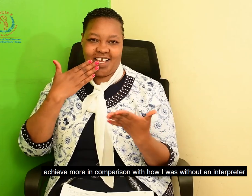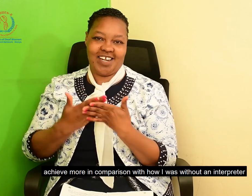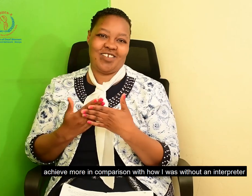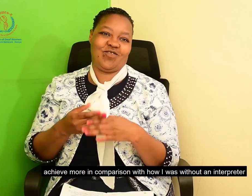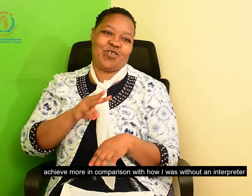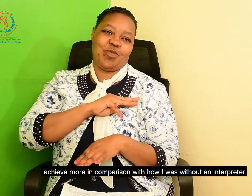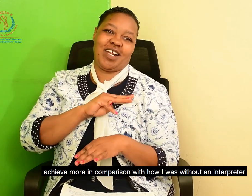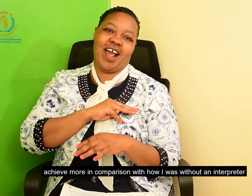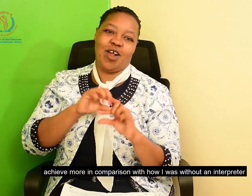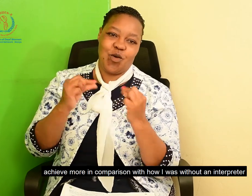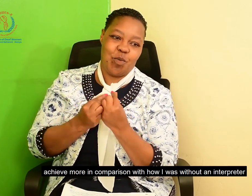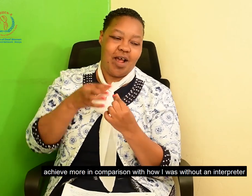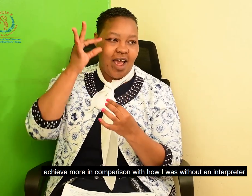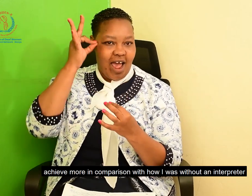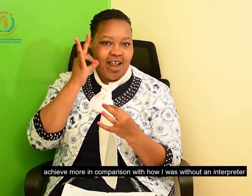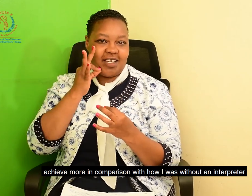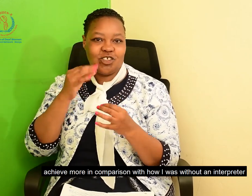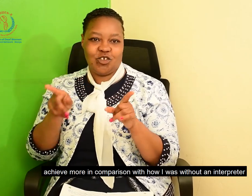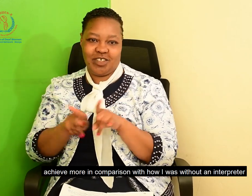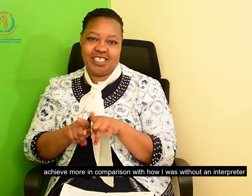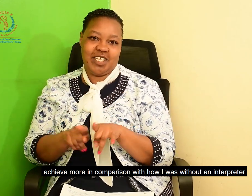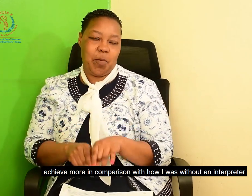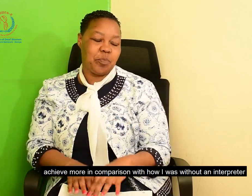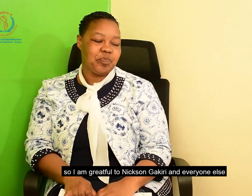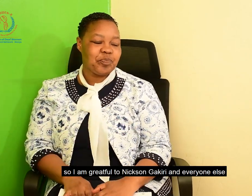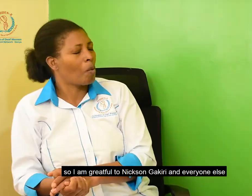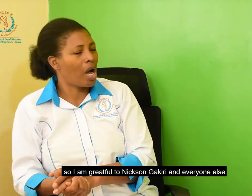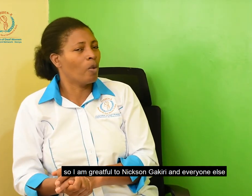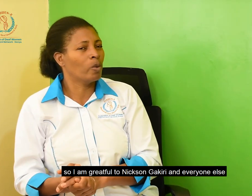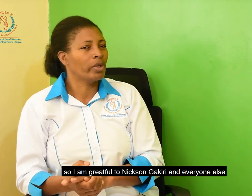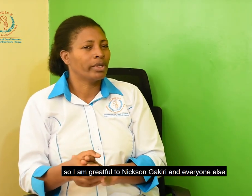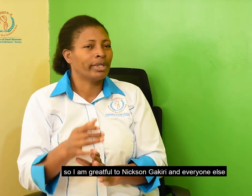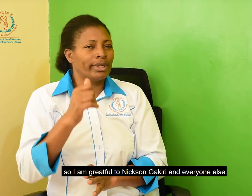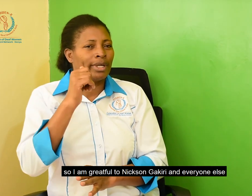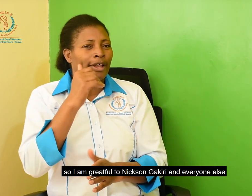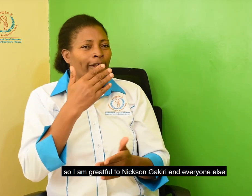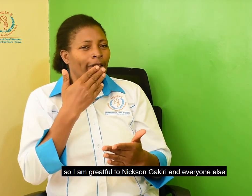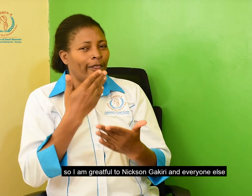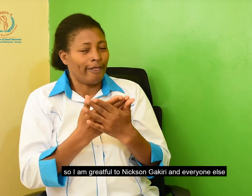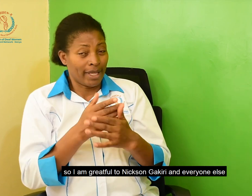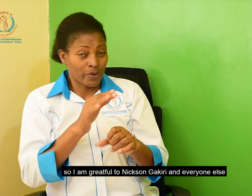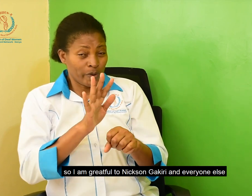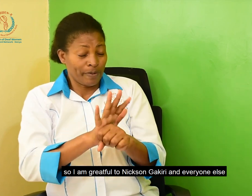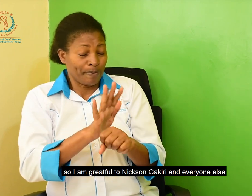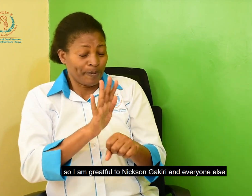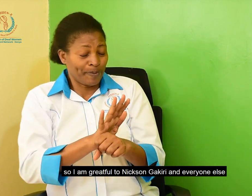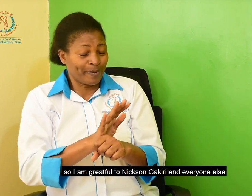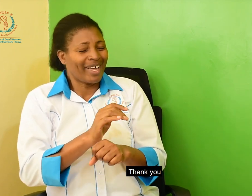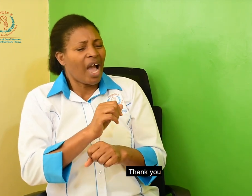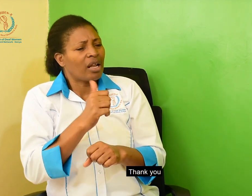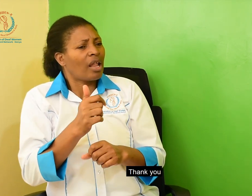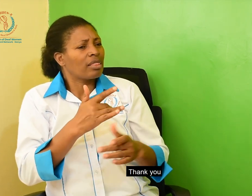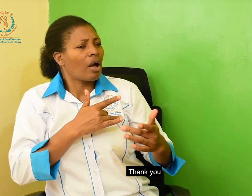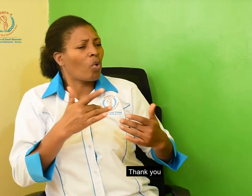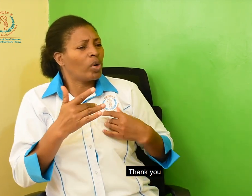how I was without an interpreter. So, I'm grateful to Nixon Kakiri and everyone else. Thank you very much.